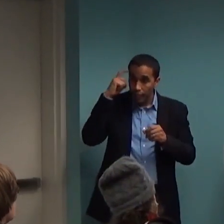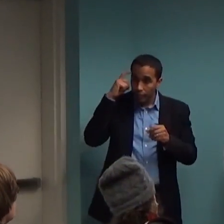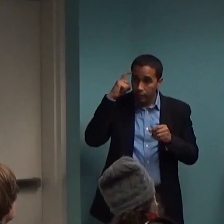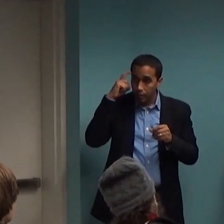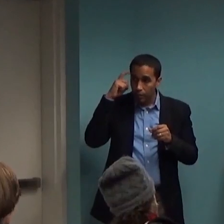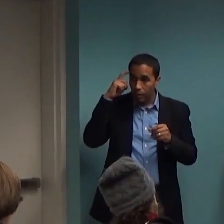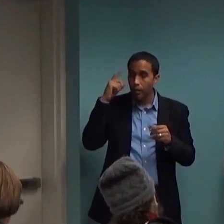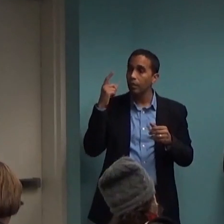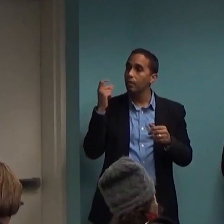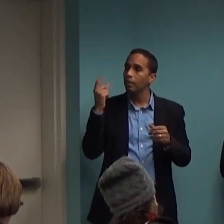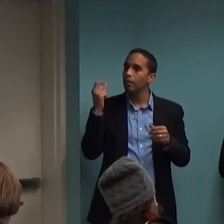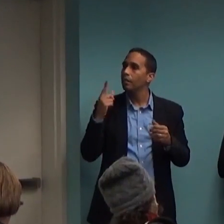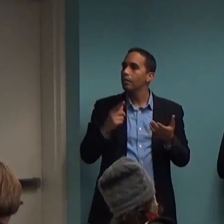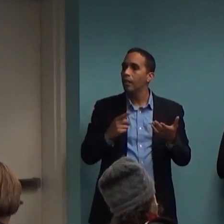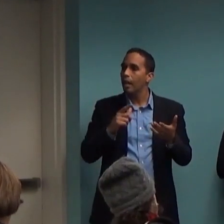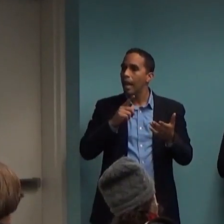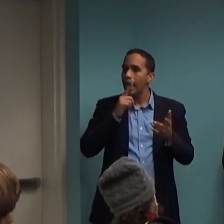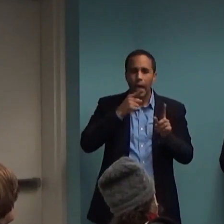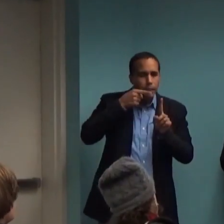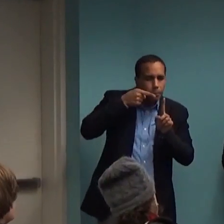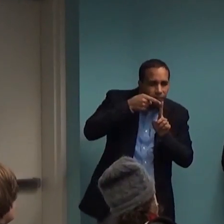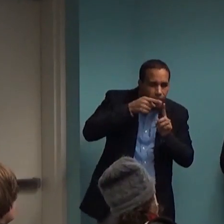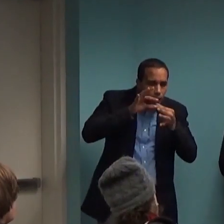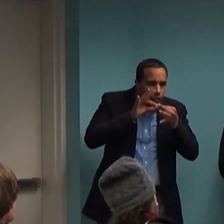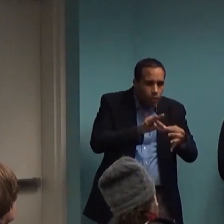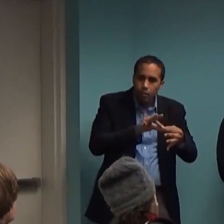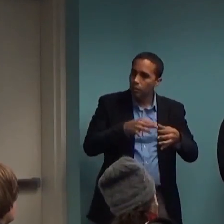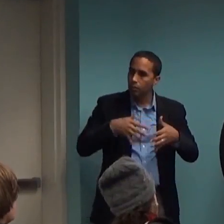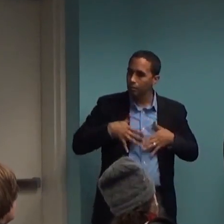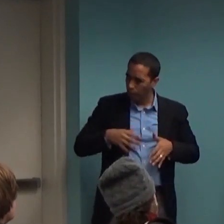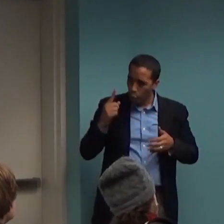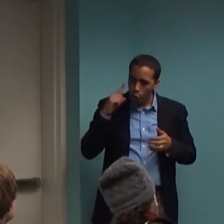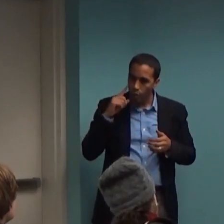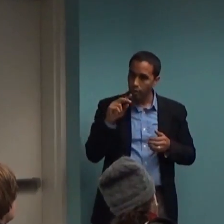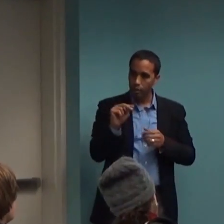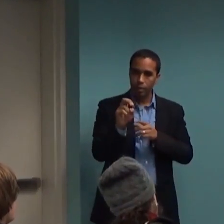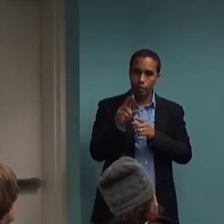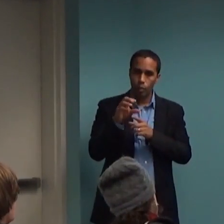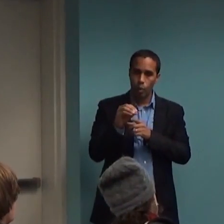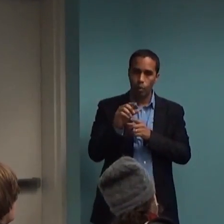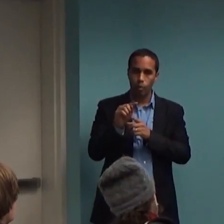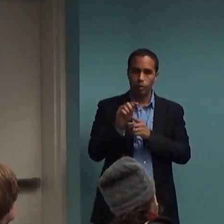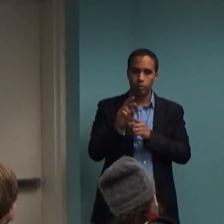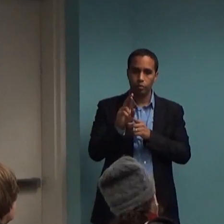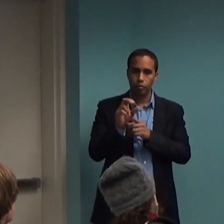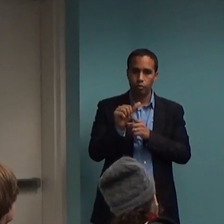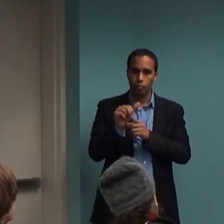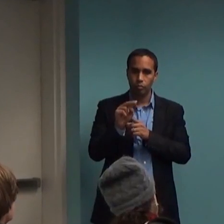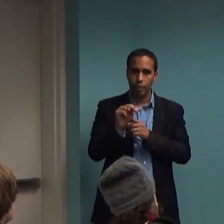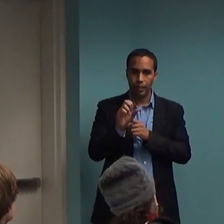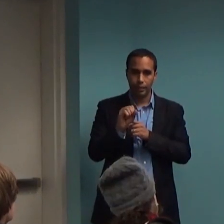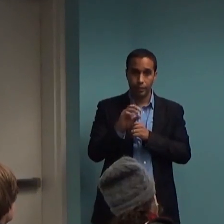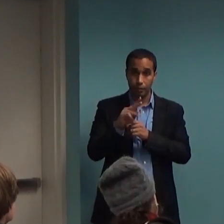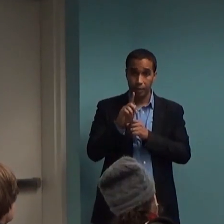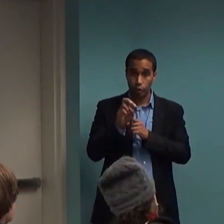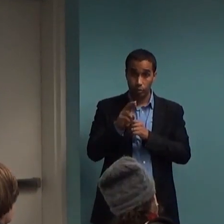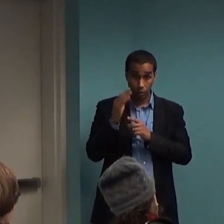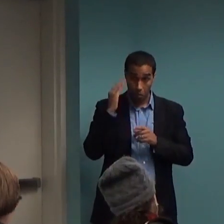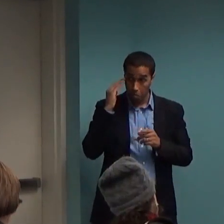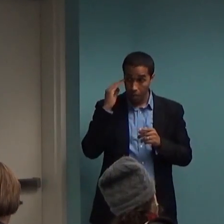that? So, you know, you guys have heard about neurotransmitters, right? Everybody knows what you're... Okay, so let's say if we take